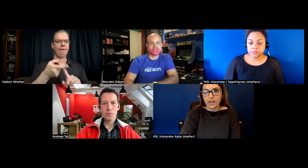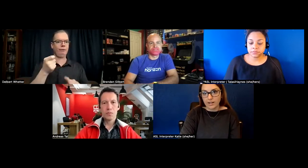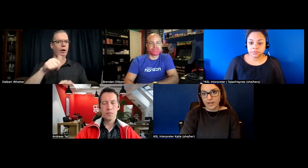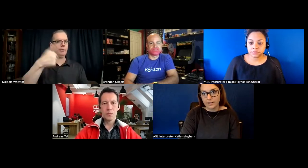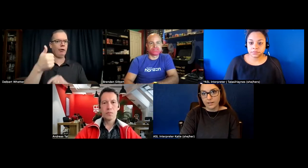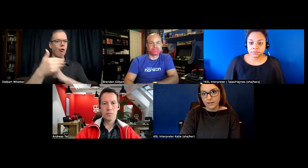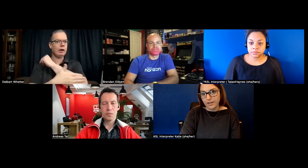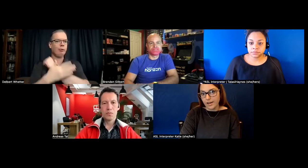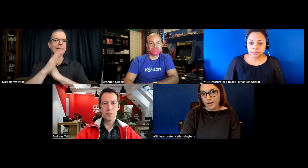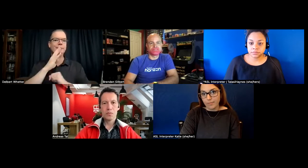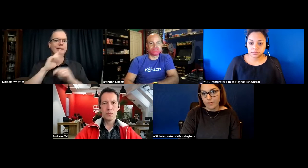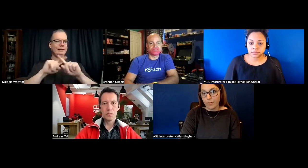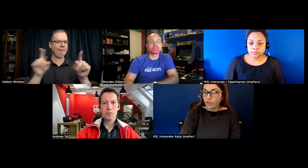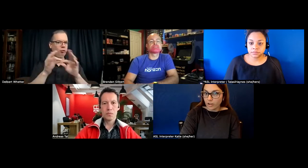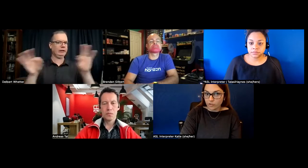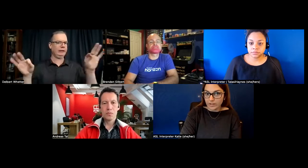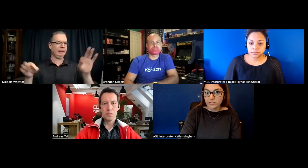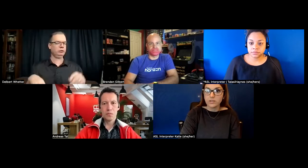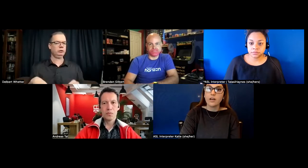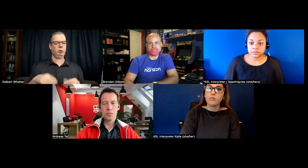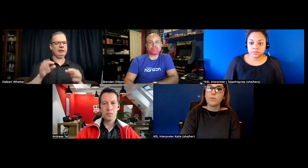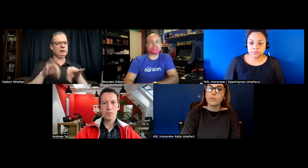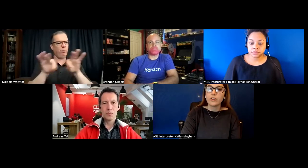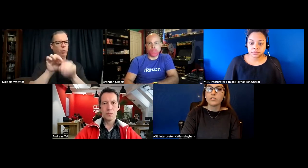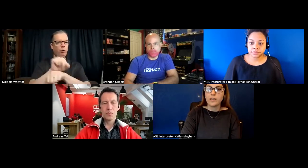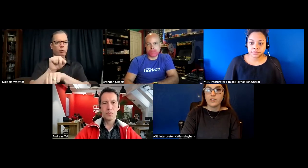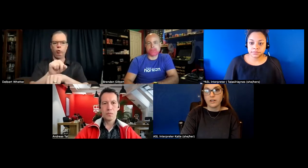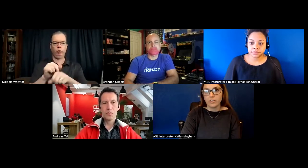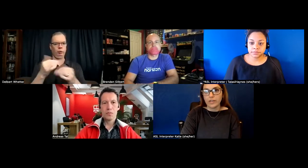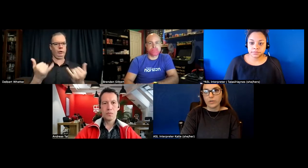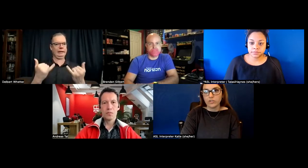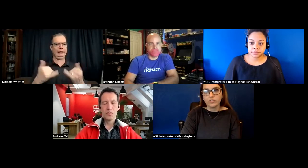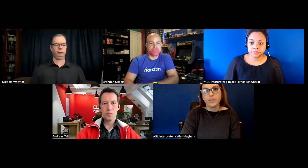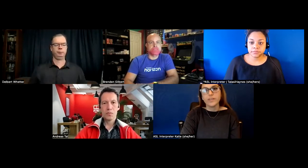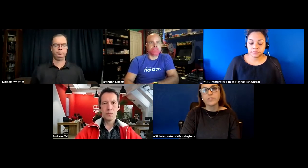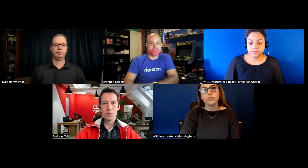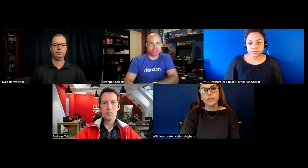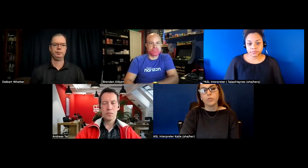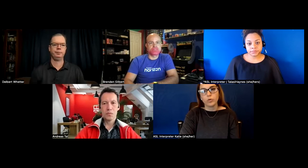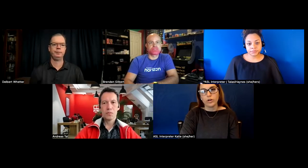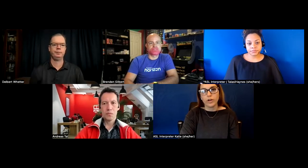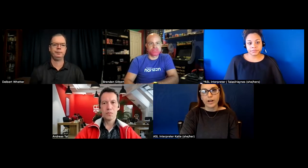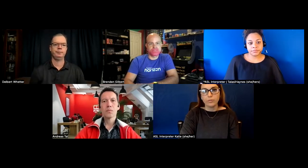content from other countries with people that are speaking another language so i think it's really important work right now